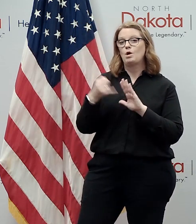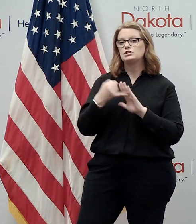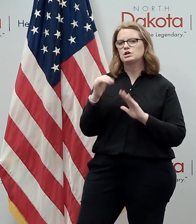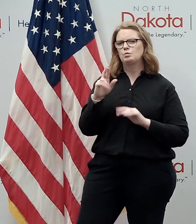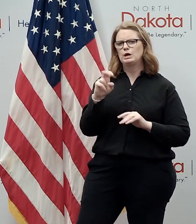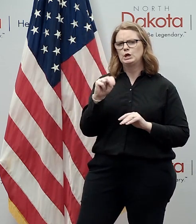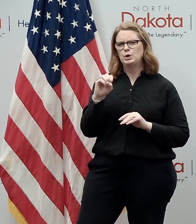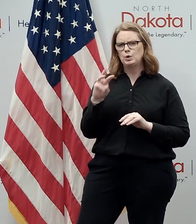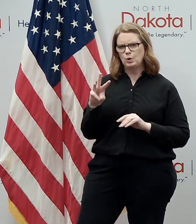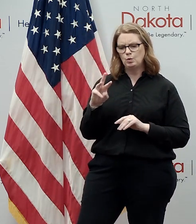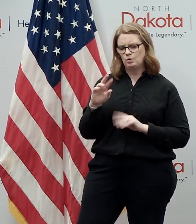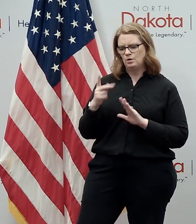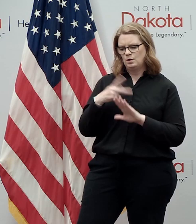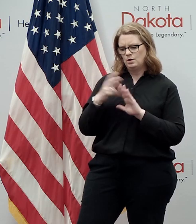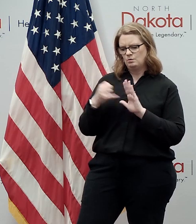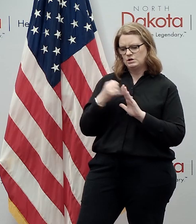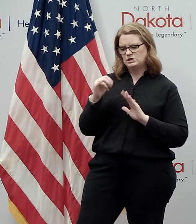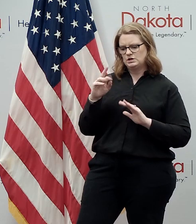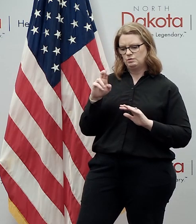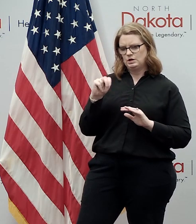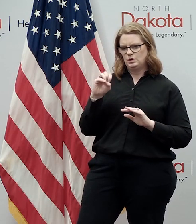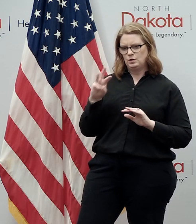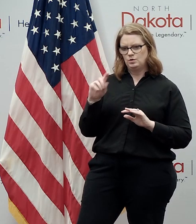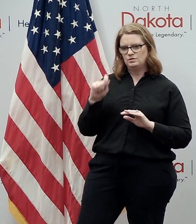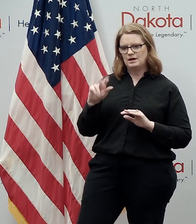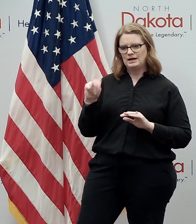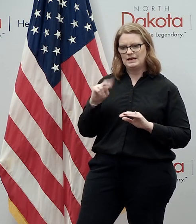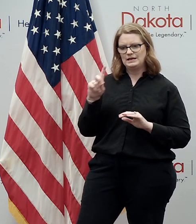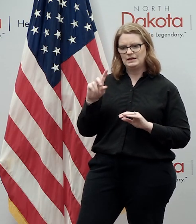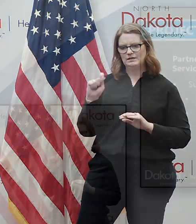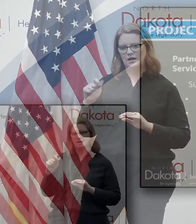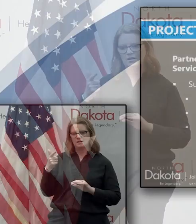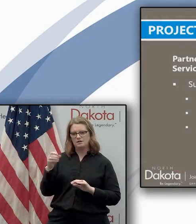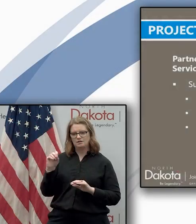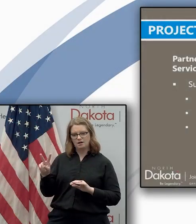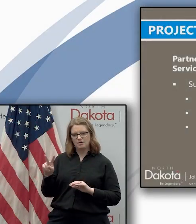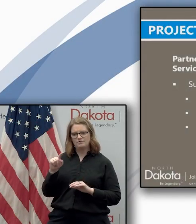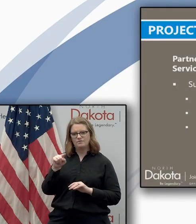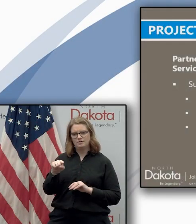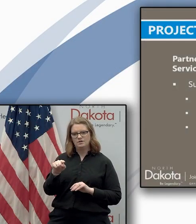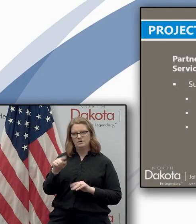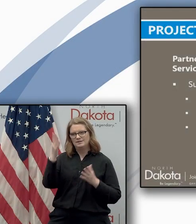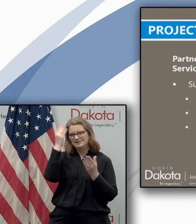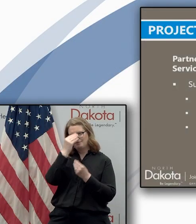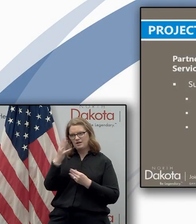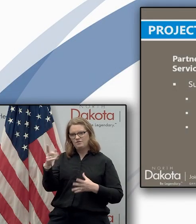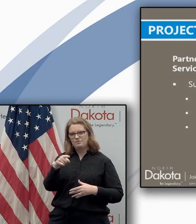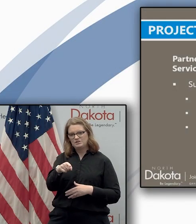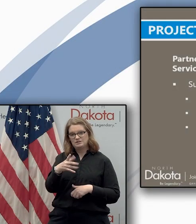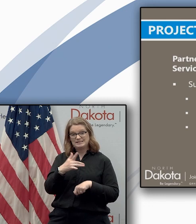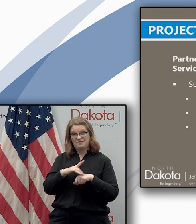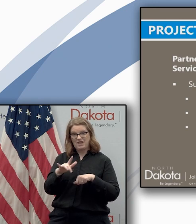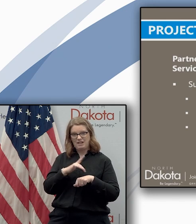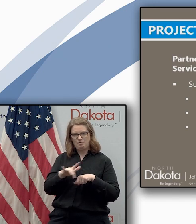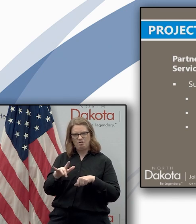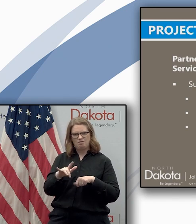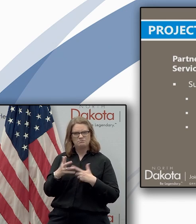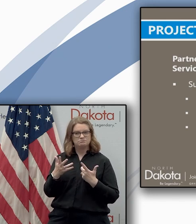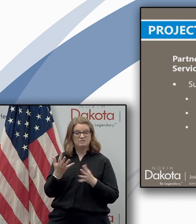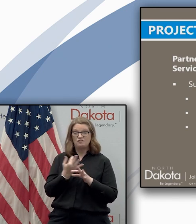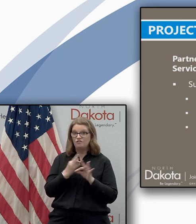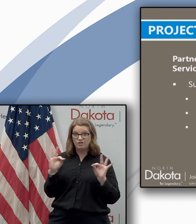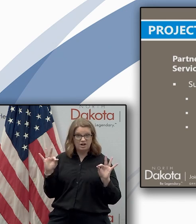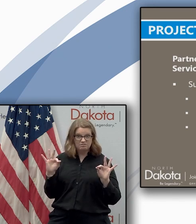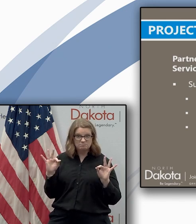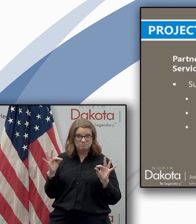uh project renew dot nd.gov have some information coming up here uh it's available and it's uh free